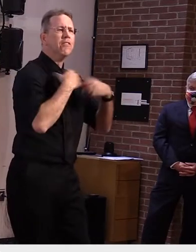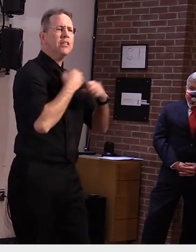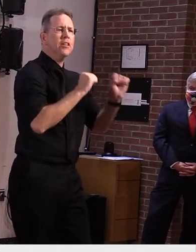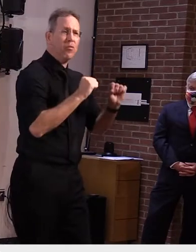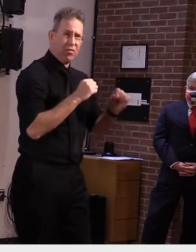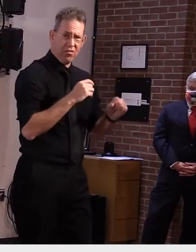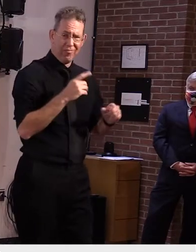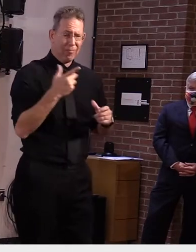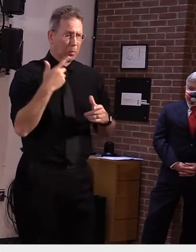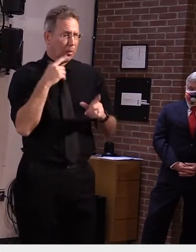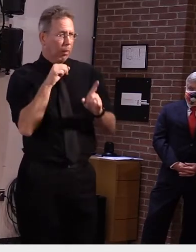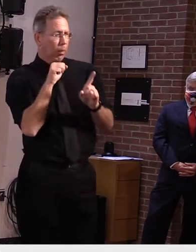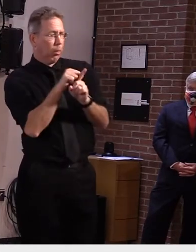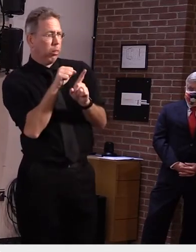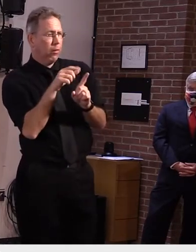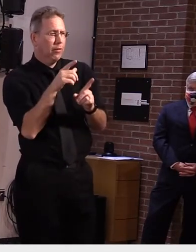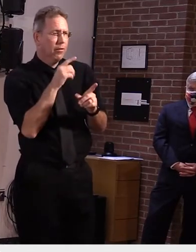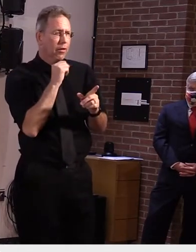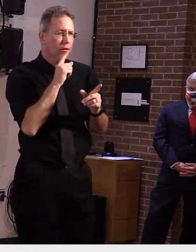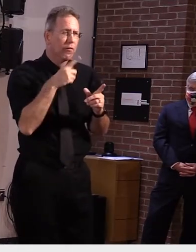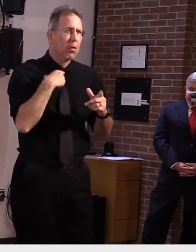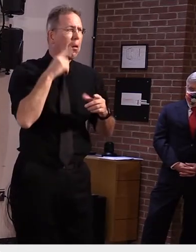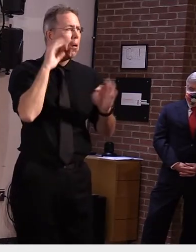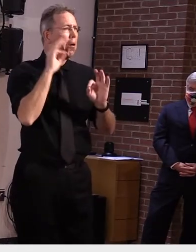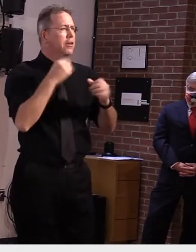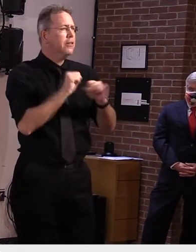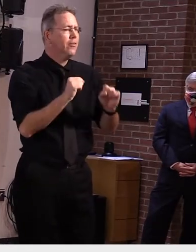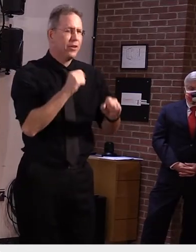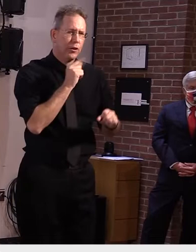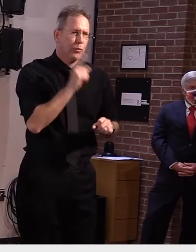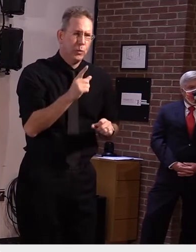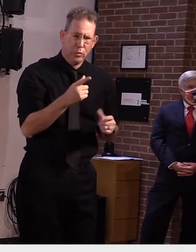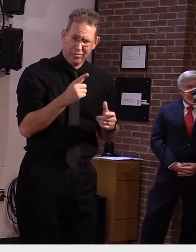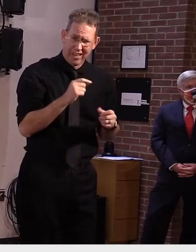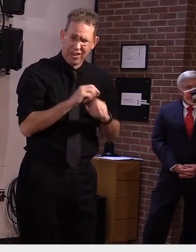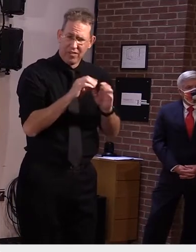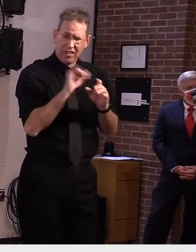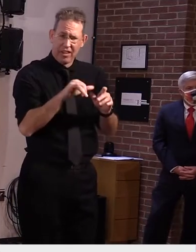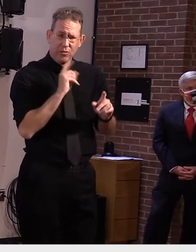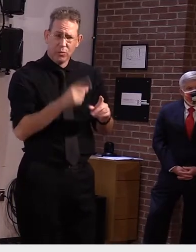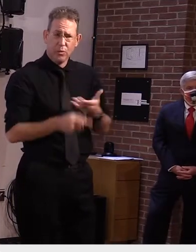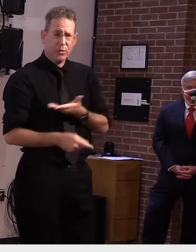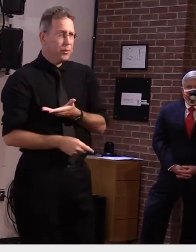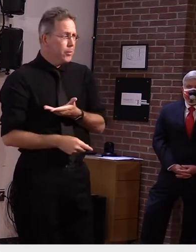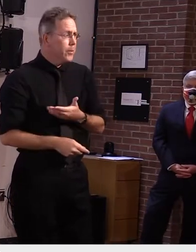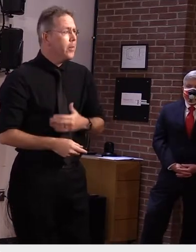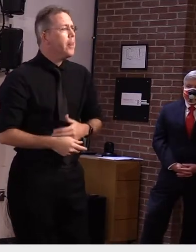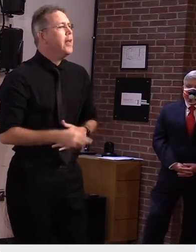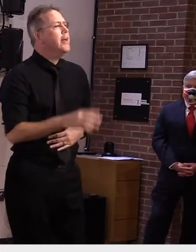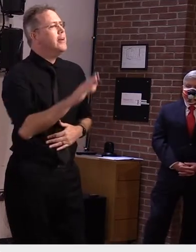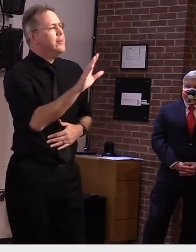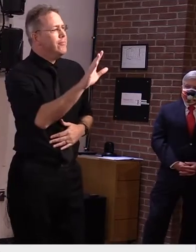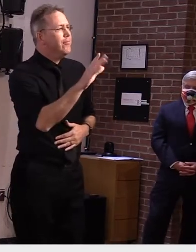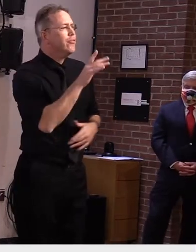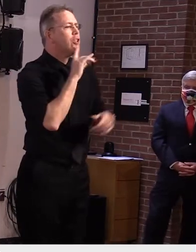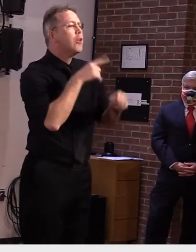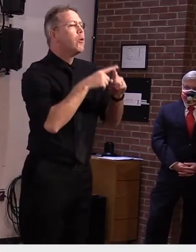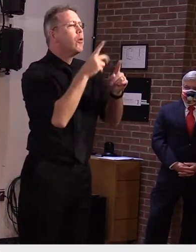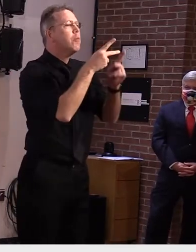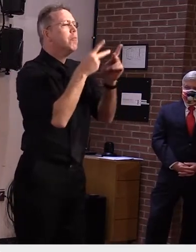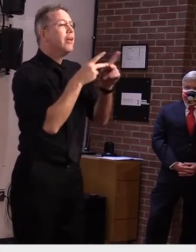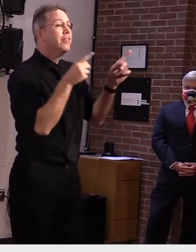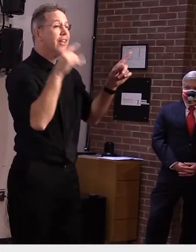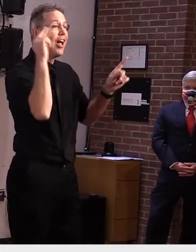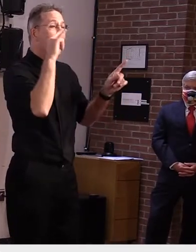airport on what guidance and information they're sharing with people who get a test i haven't seen it but i understand